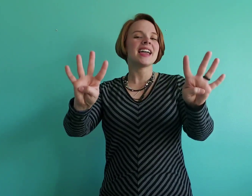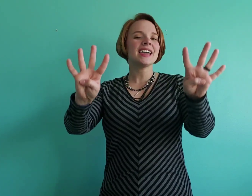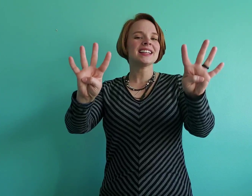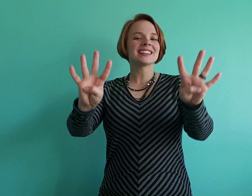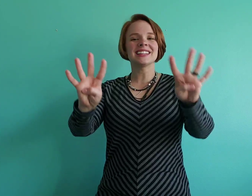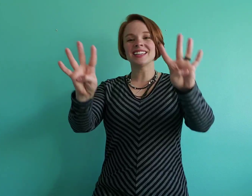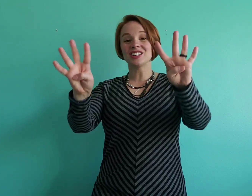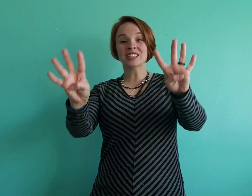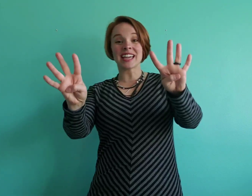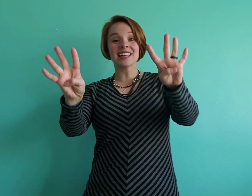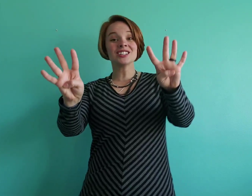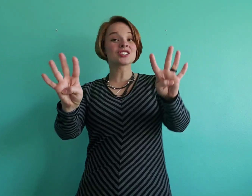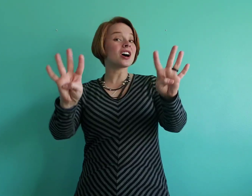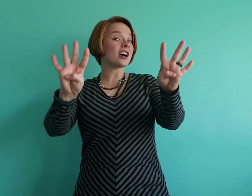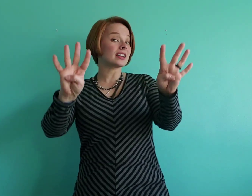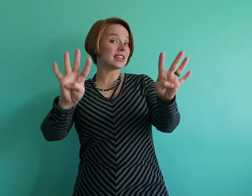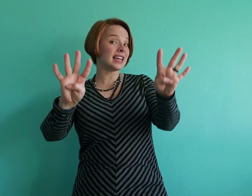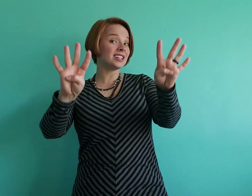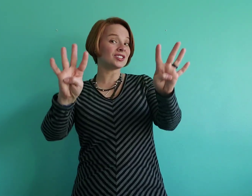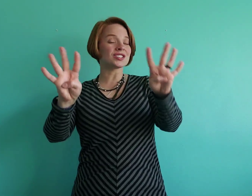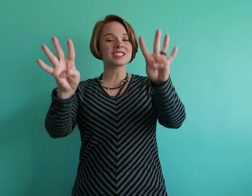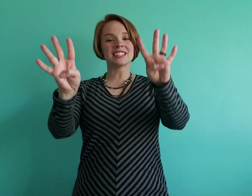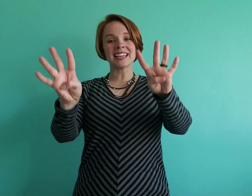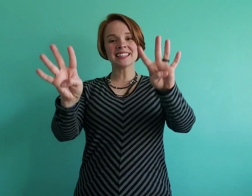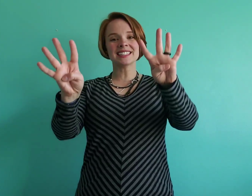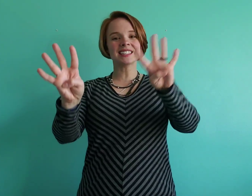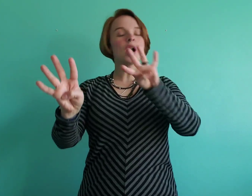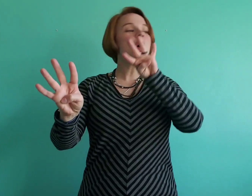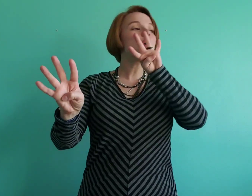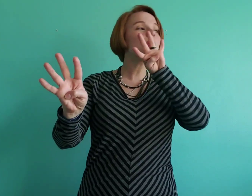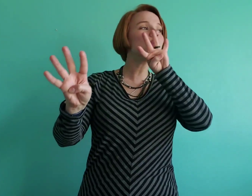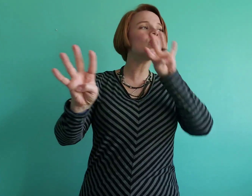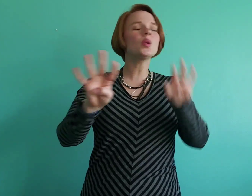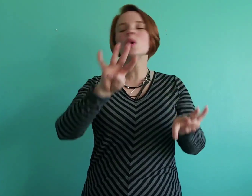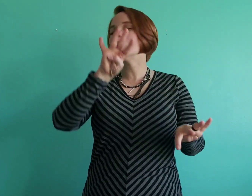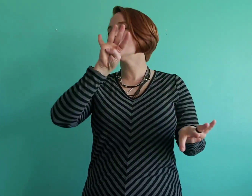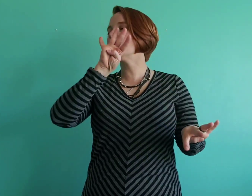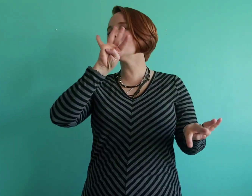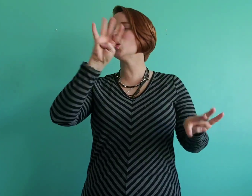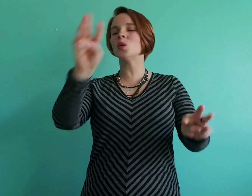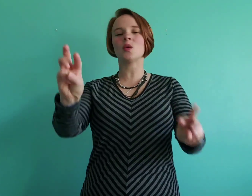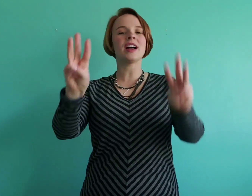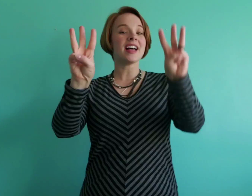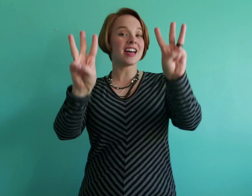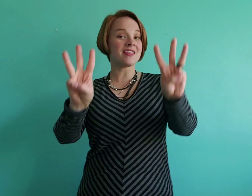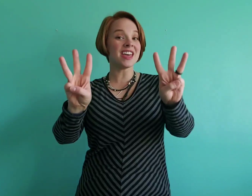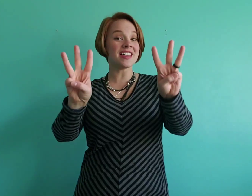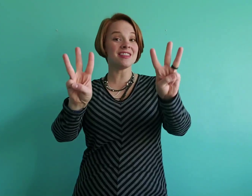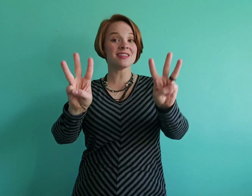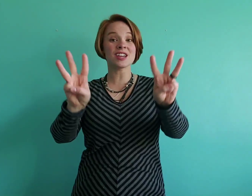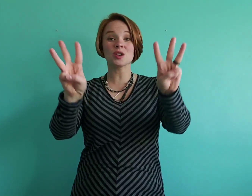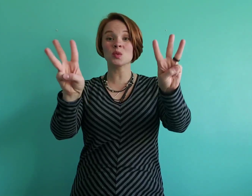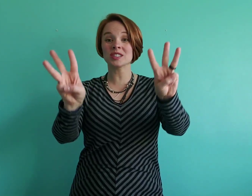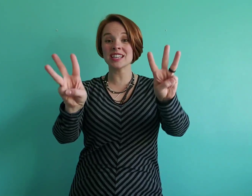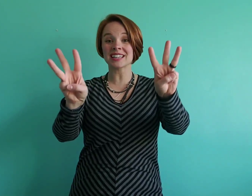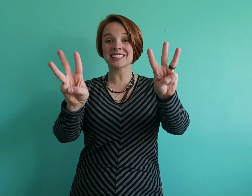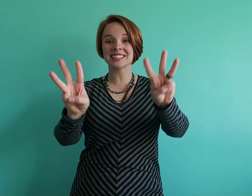Eight little candles on candlesticks. Whoo! Whoo! And then there were six.